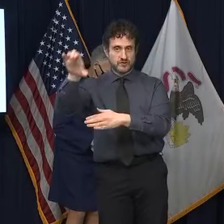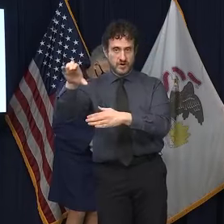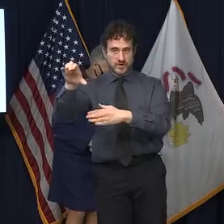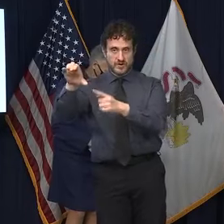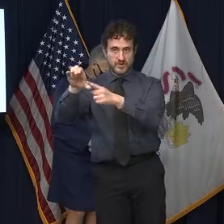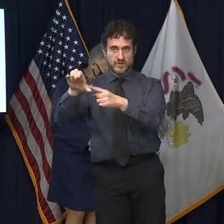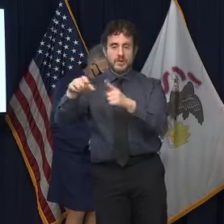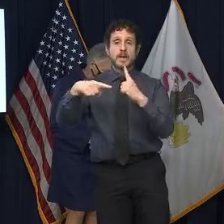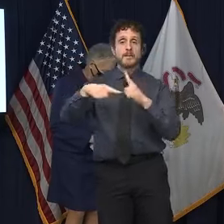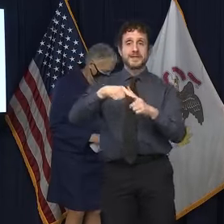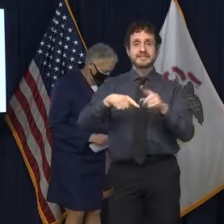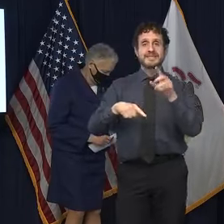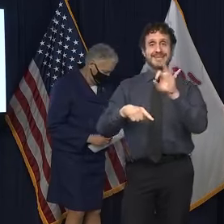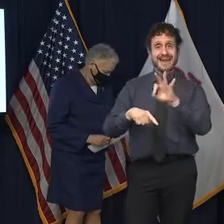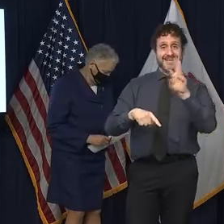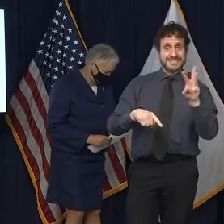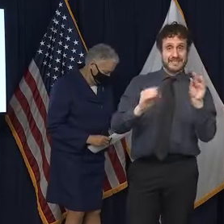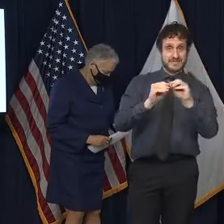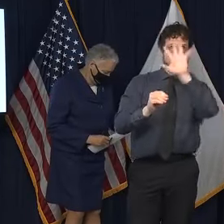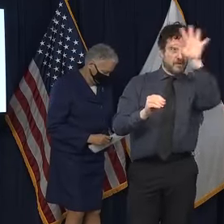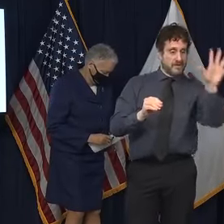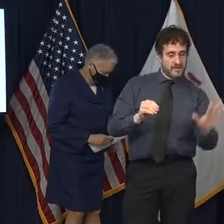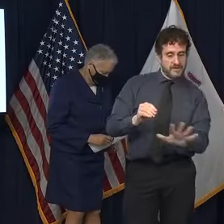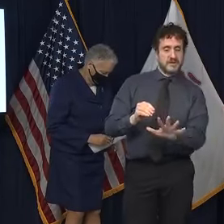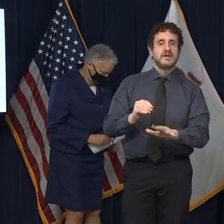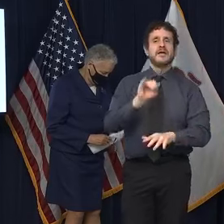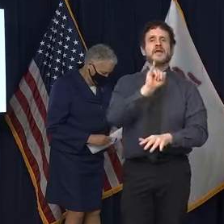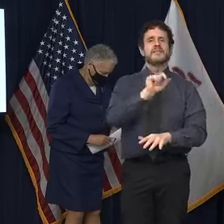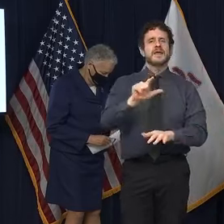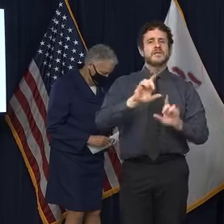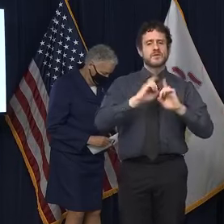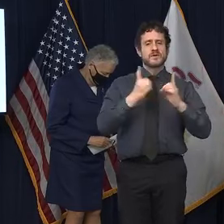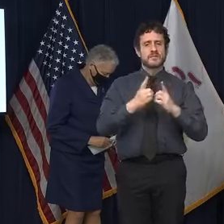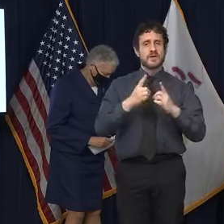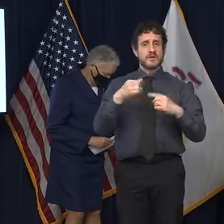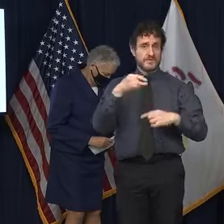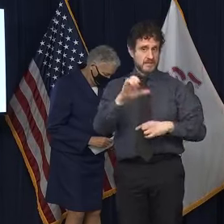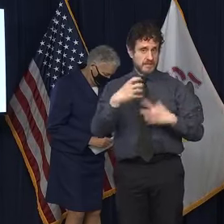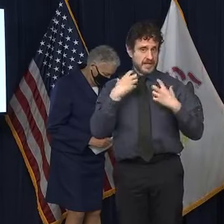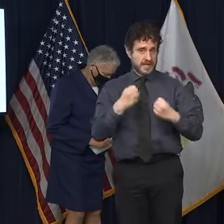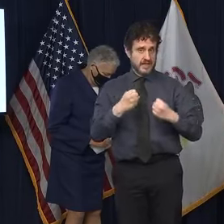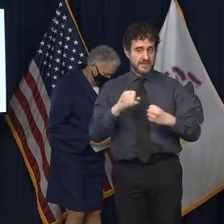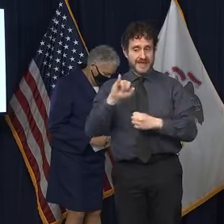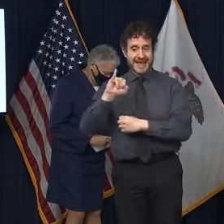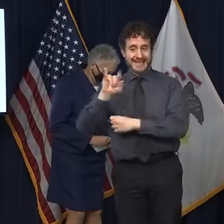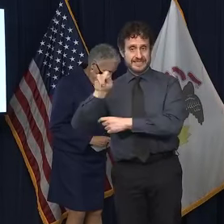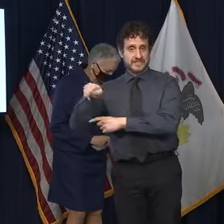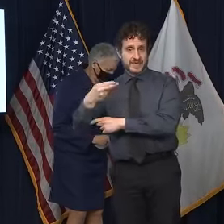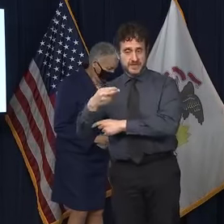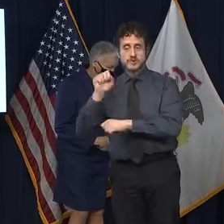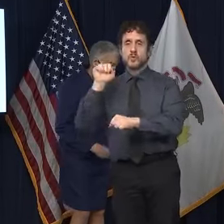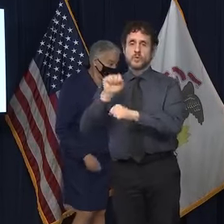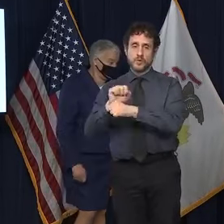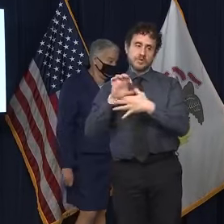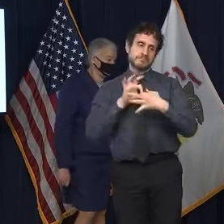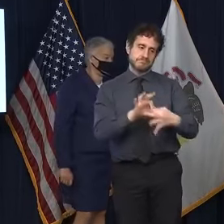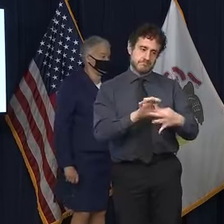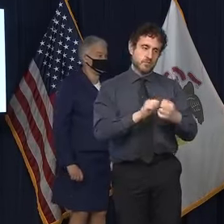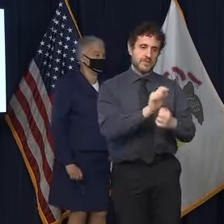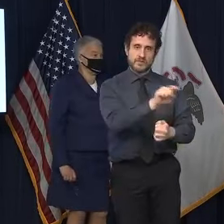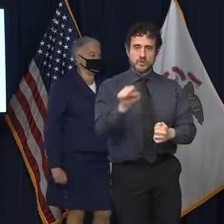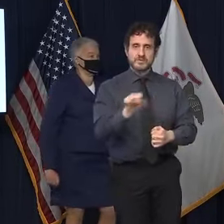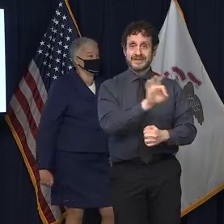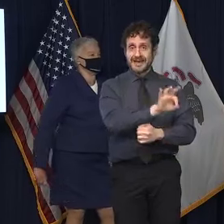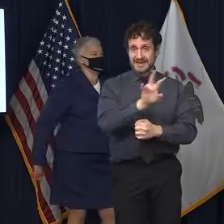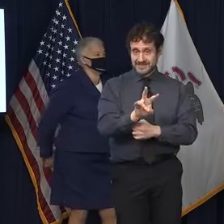others. And, uh, the Illinois department of public health works together in collaboration with those 97 public health